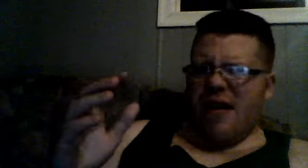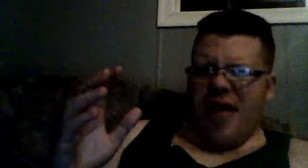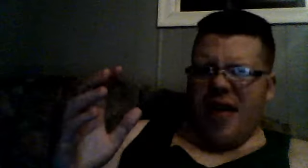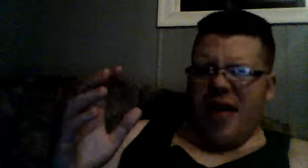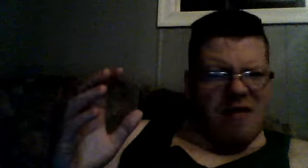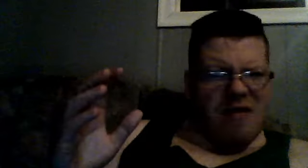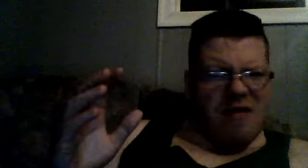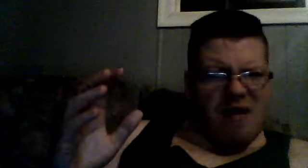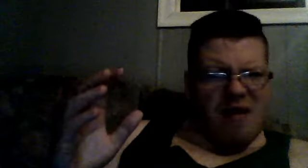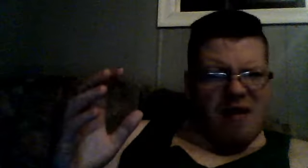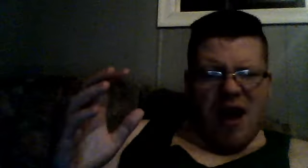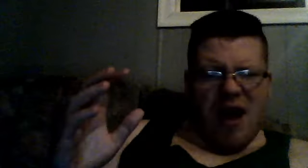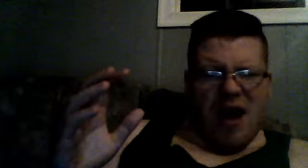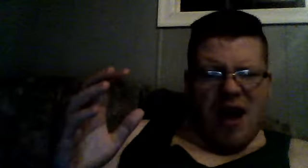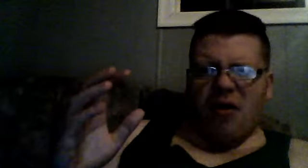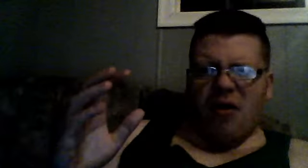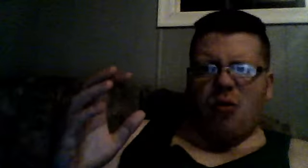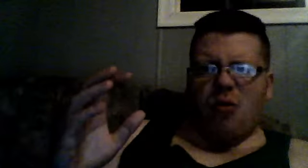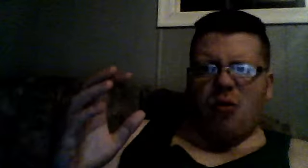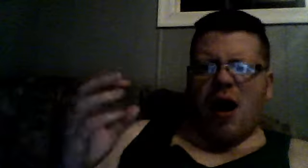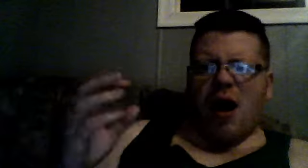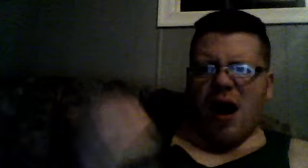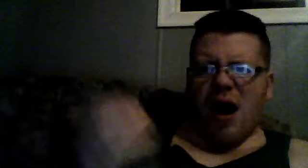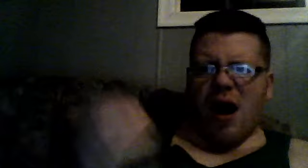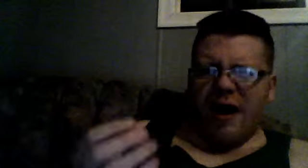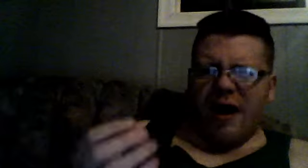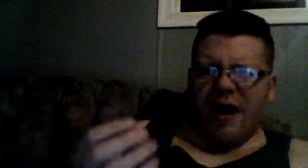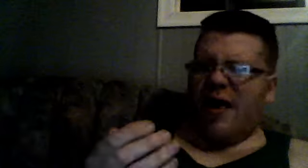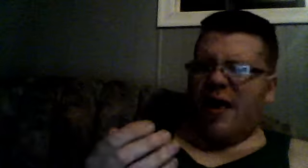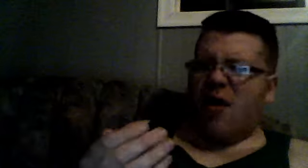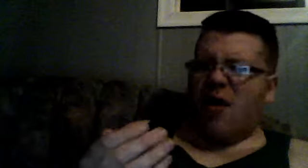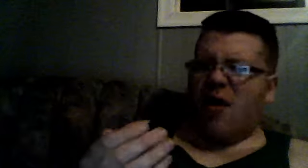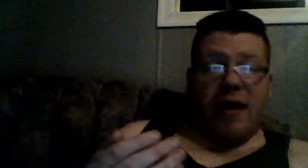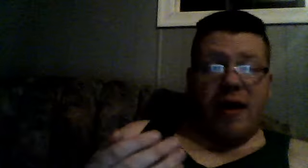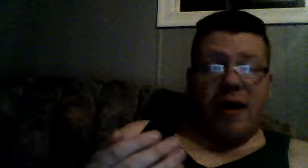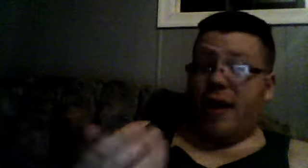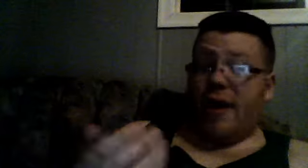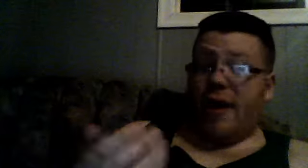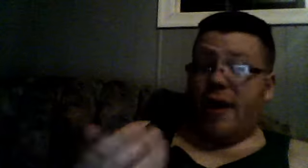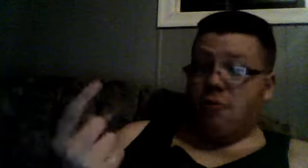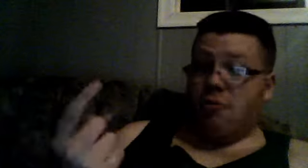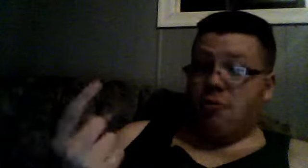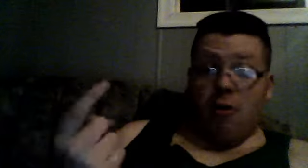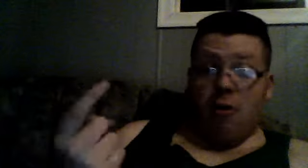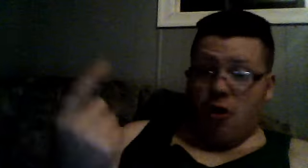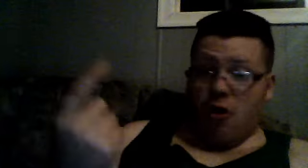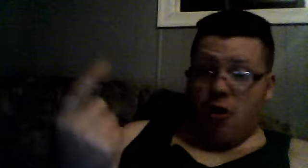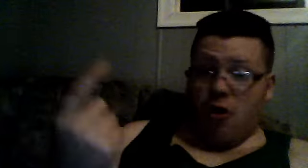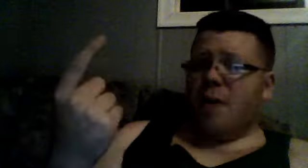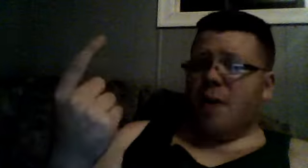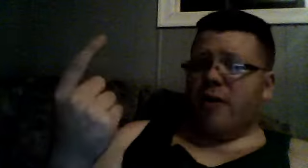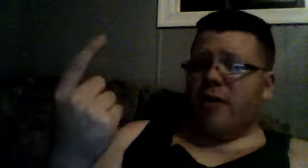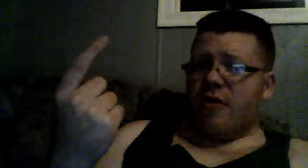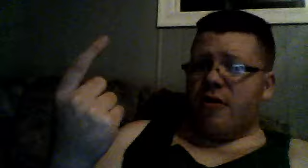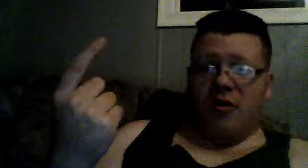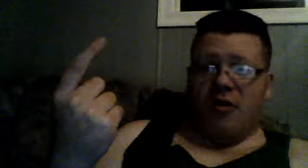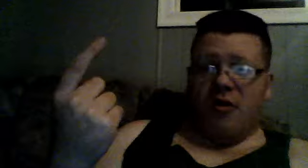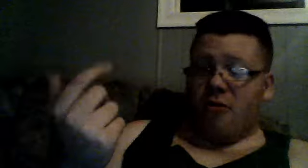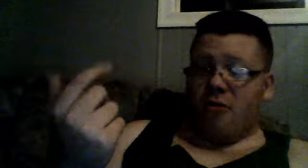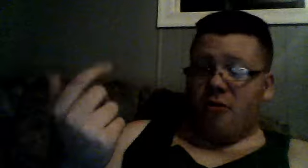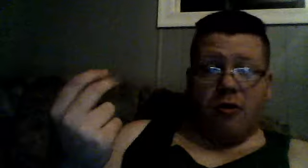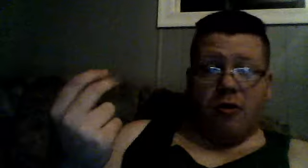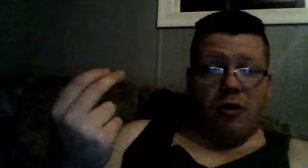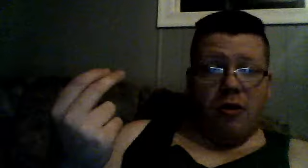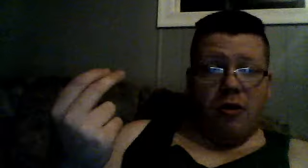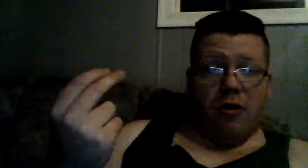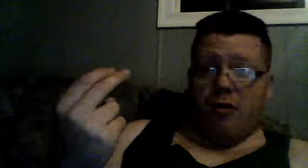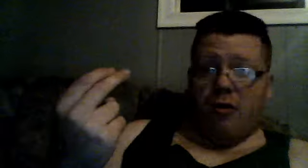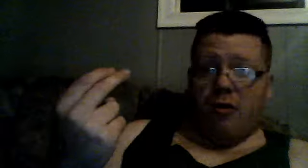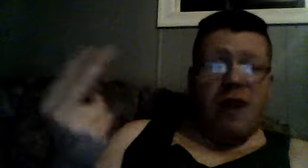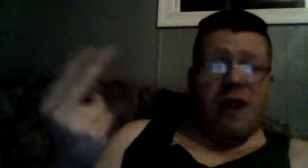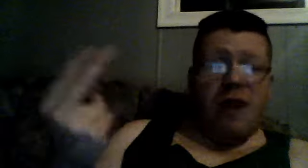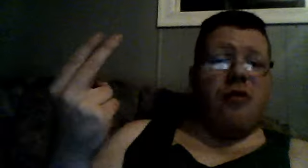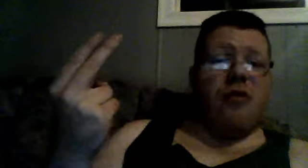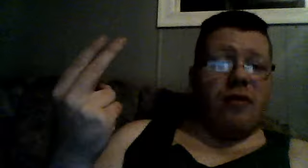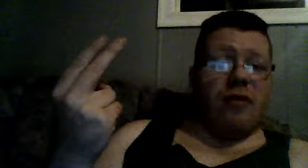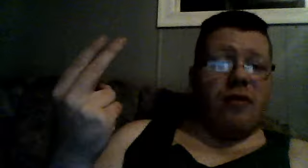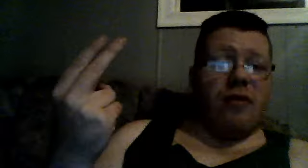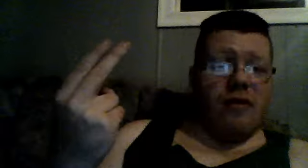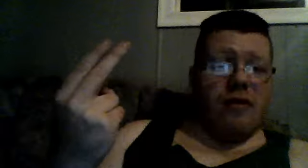and, I don't know, why, in the hell, they, me, Robocop, cartoon, Rambo, cartoon,